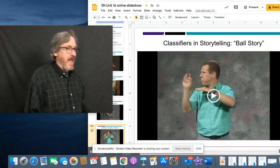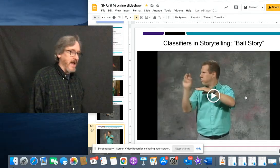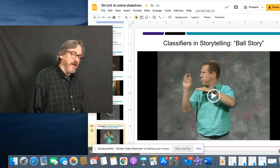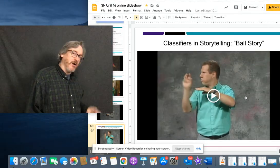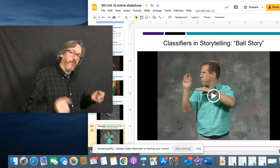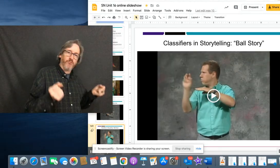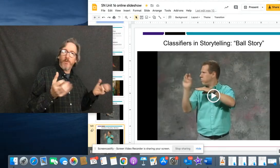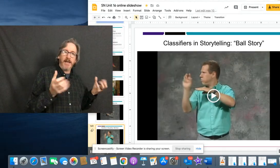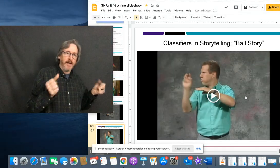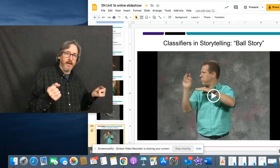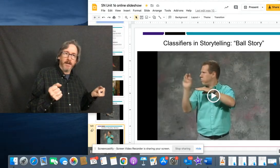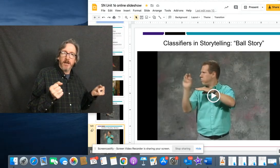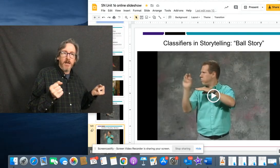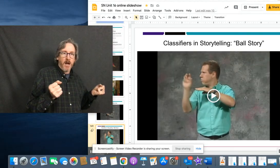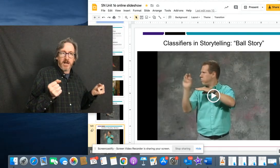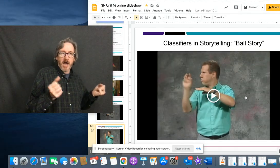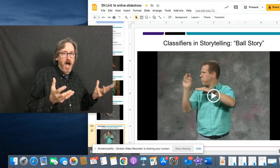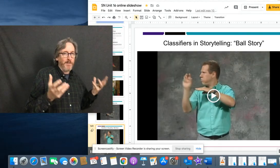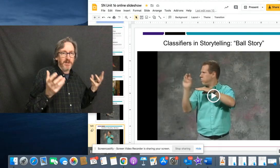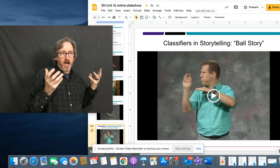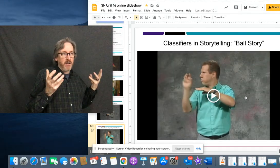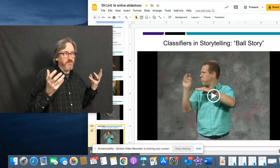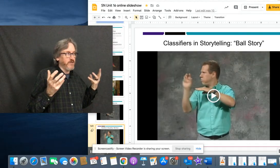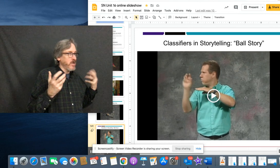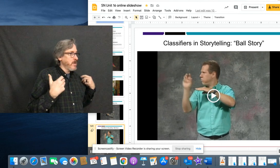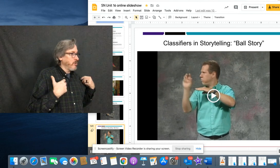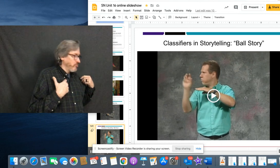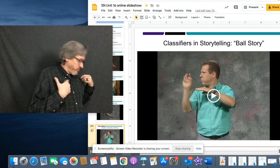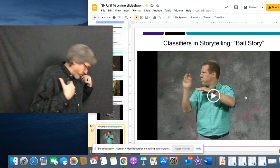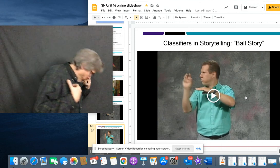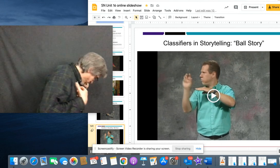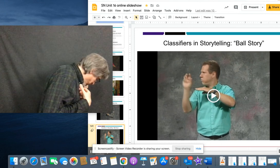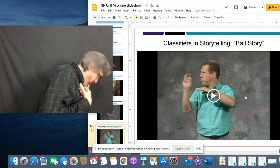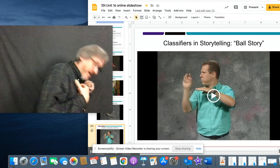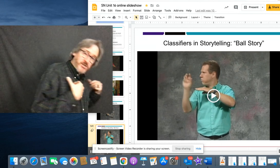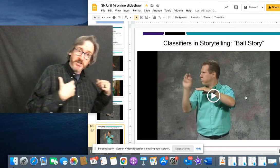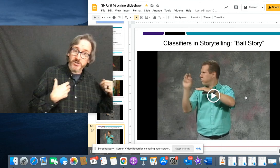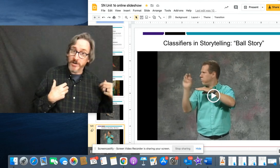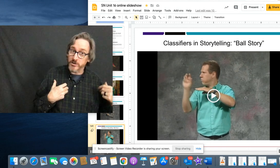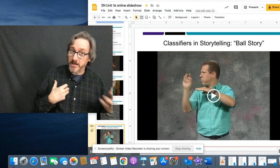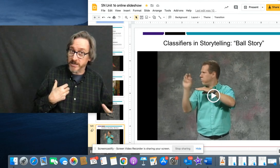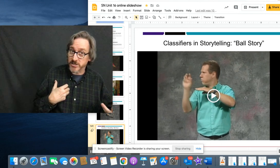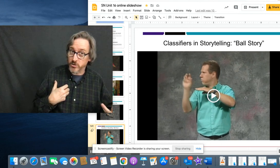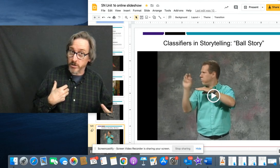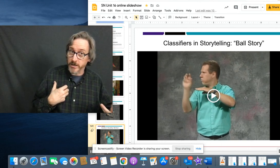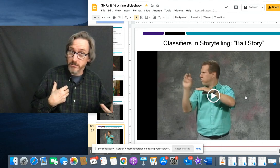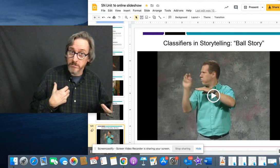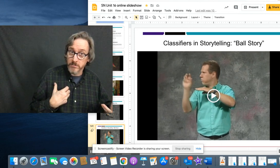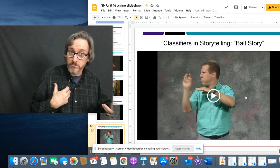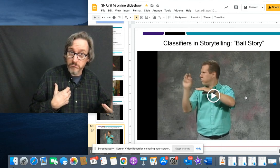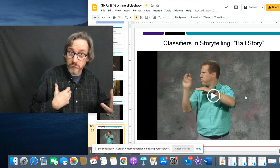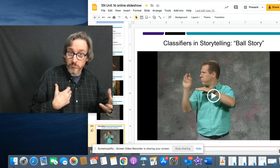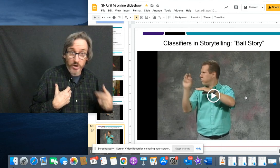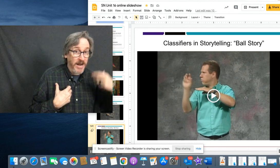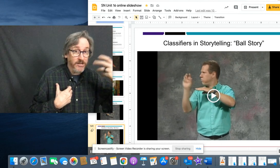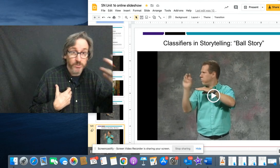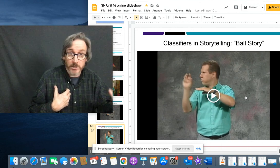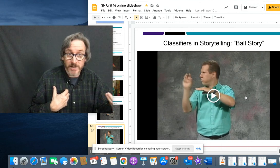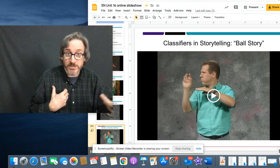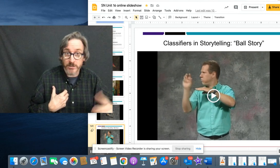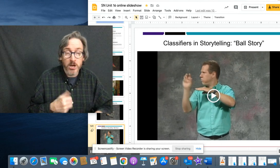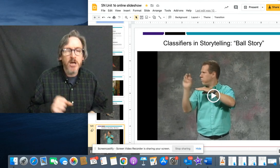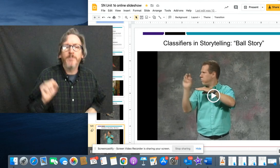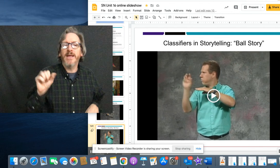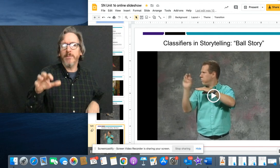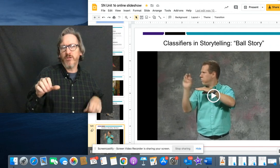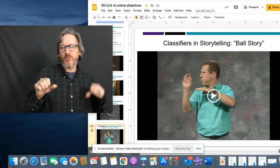used to throwing in a couple of rhetorical questions when you're telling a story, when you're answering